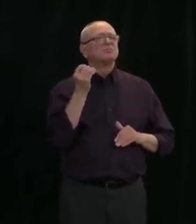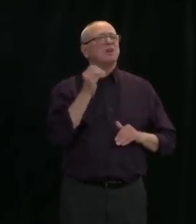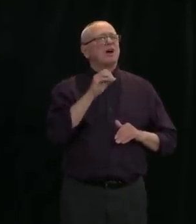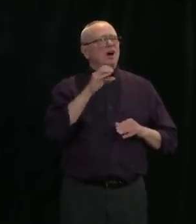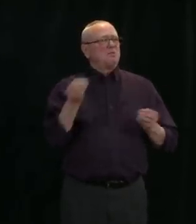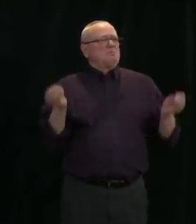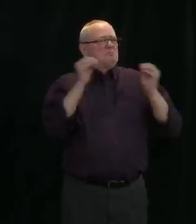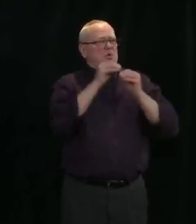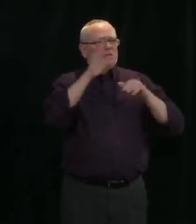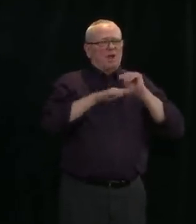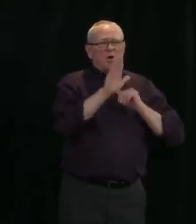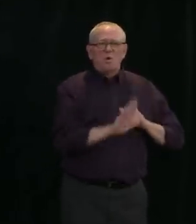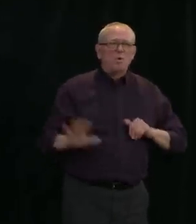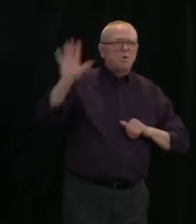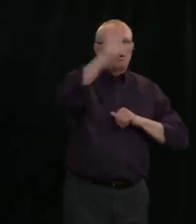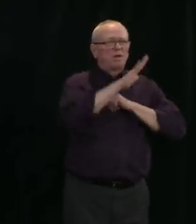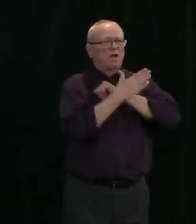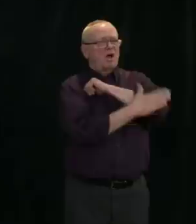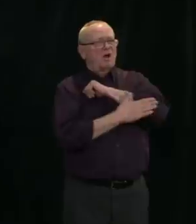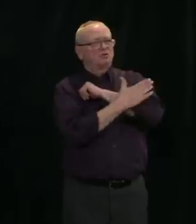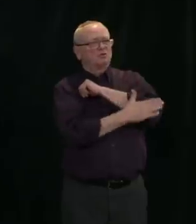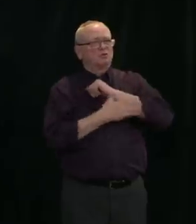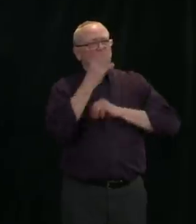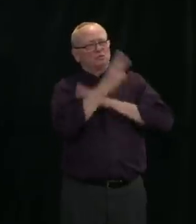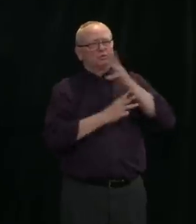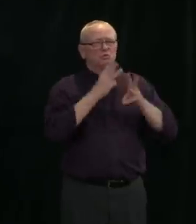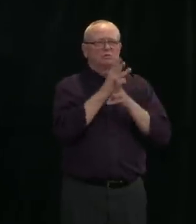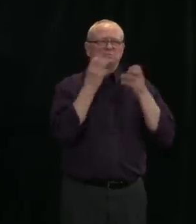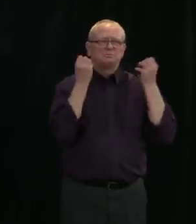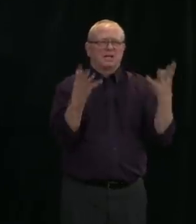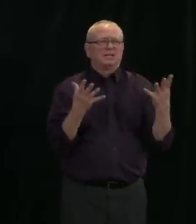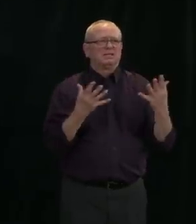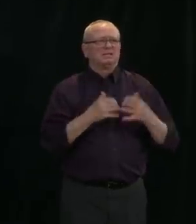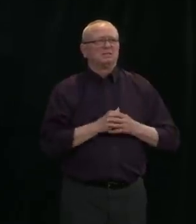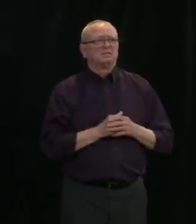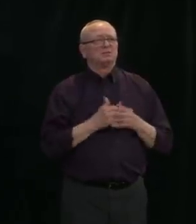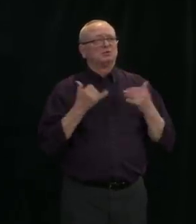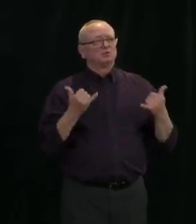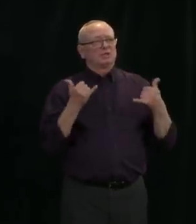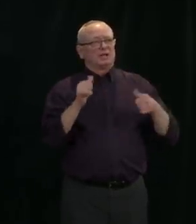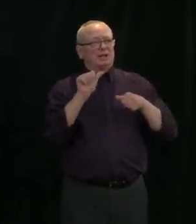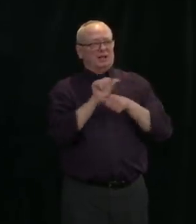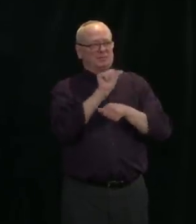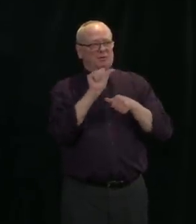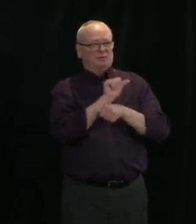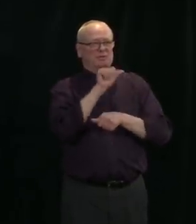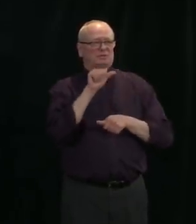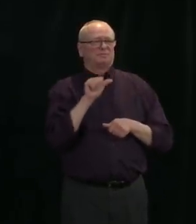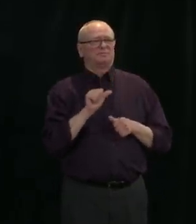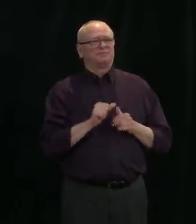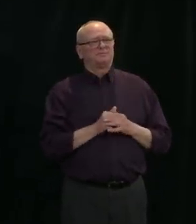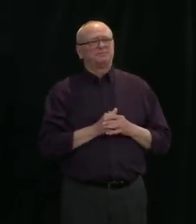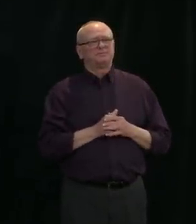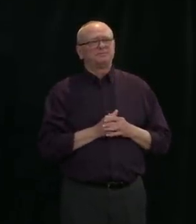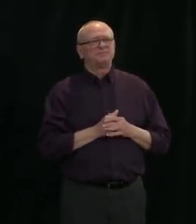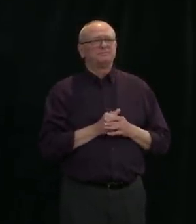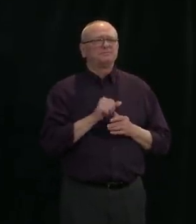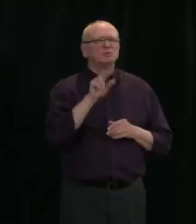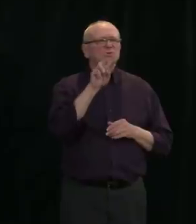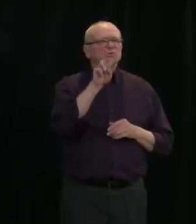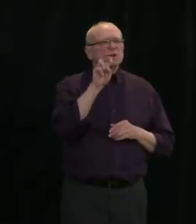identified infections in Alberta currently stands at about 243 per million.